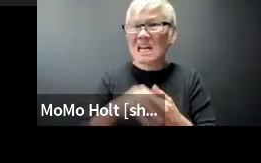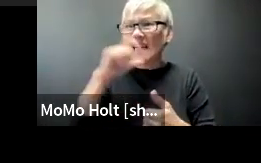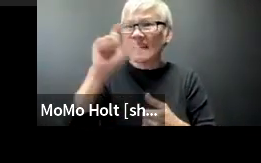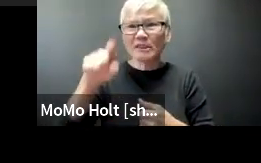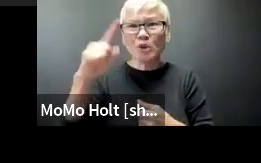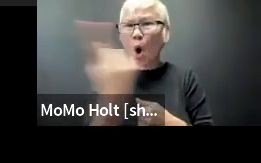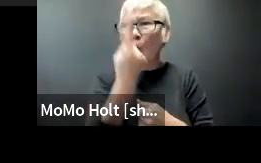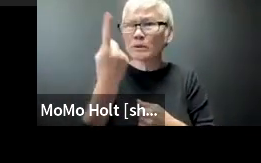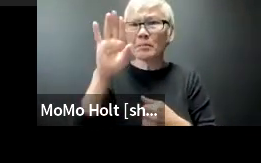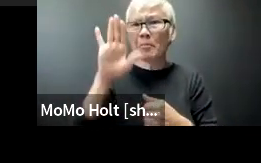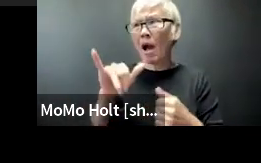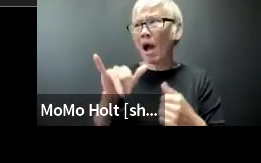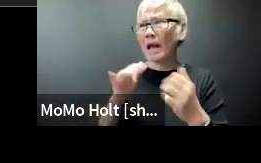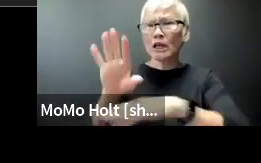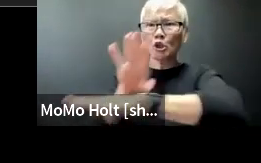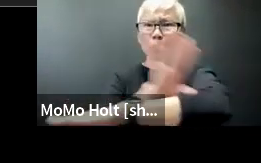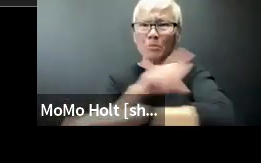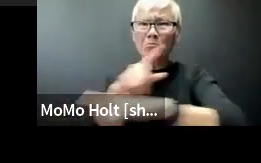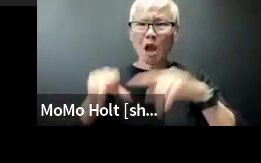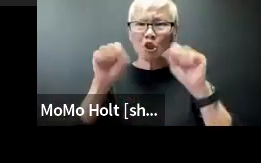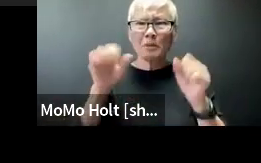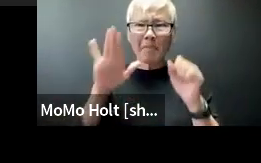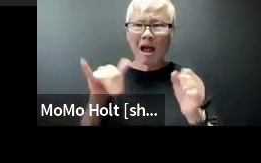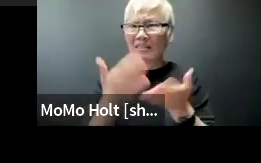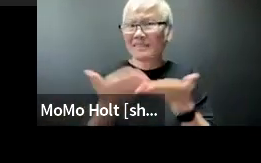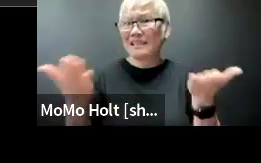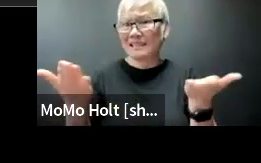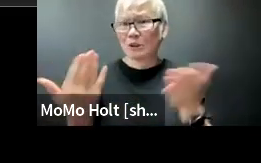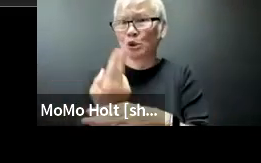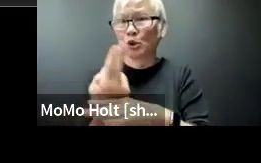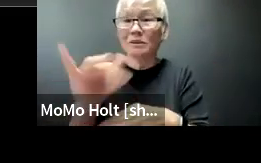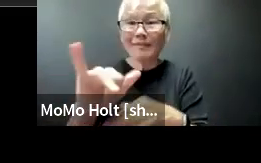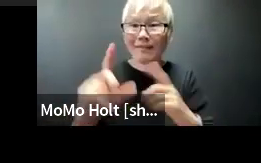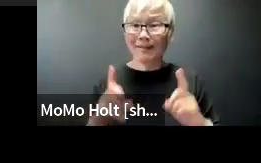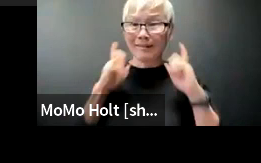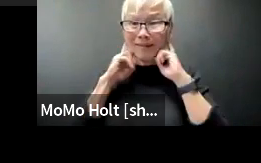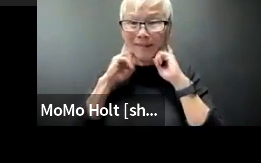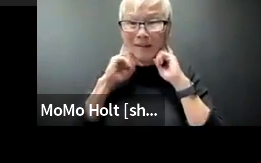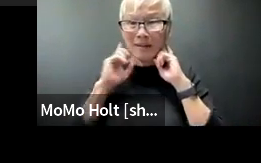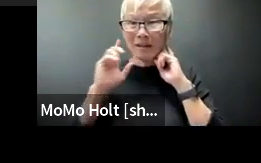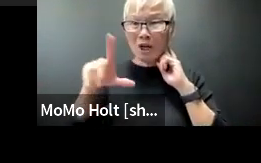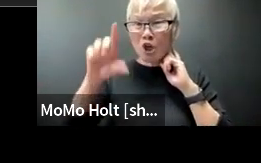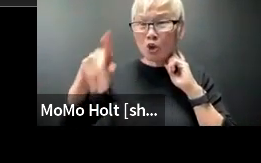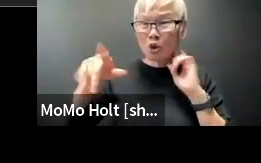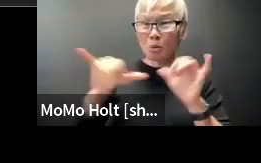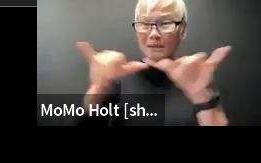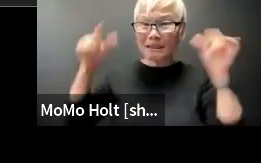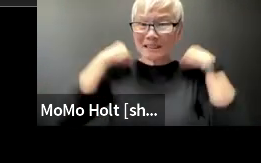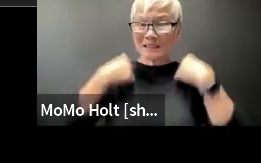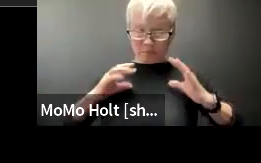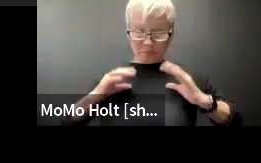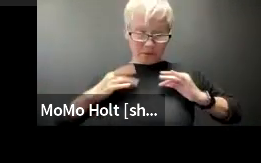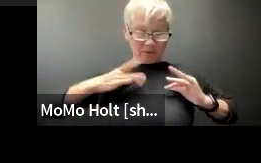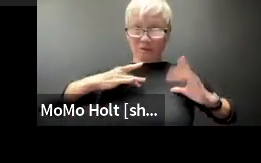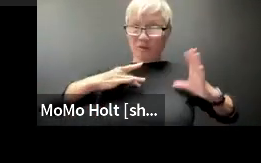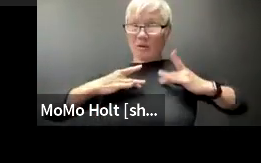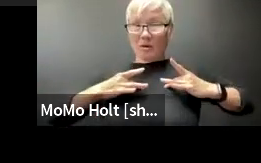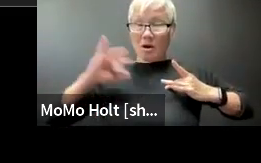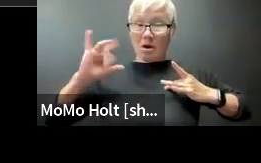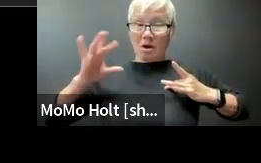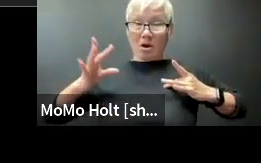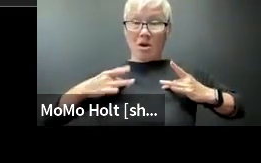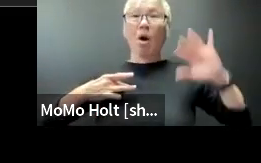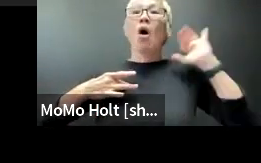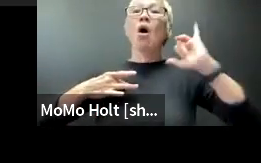And that's during any interaction, not only by a computer, but by things as well, like a loop system